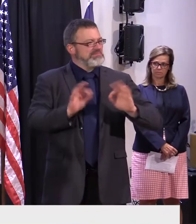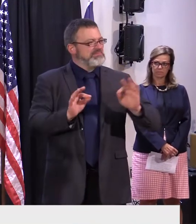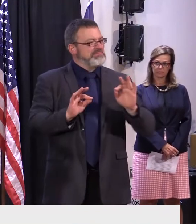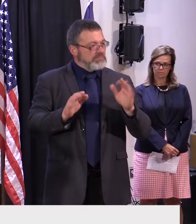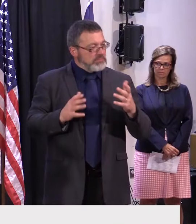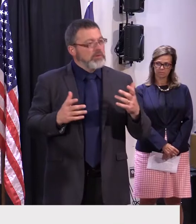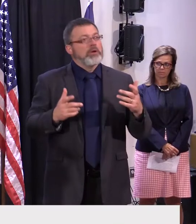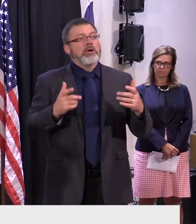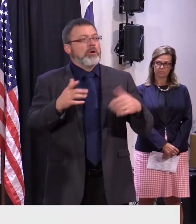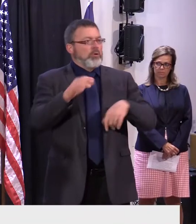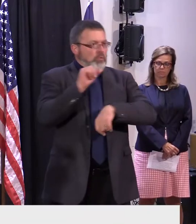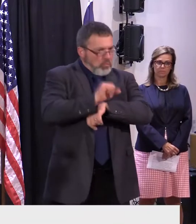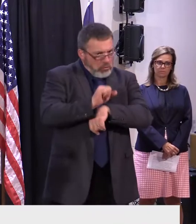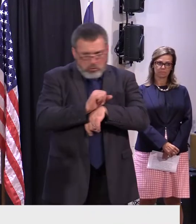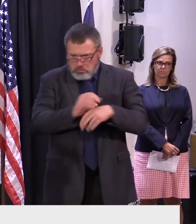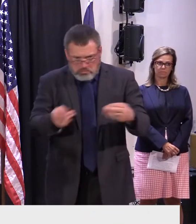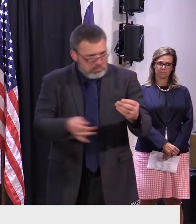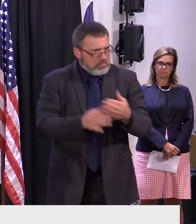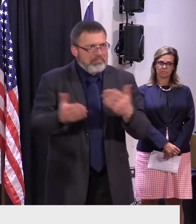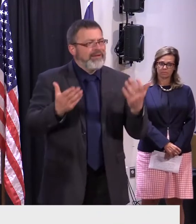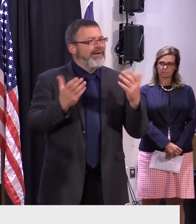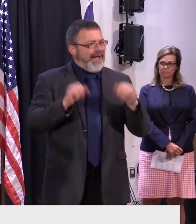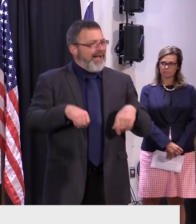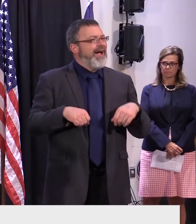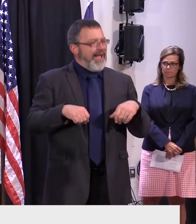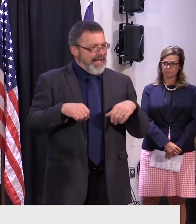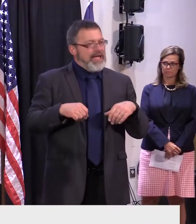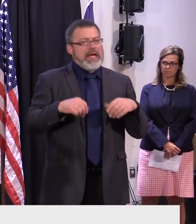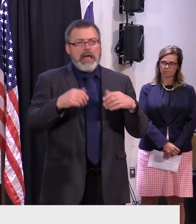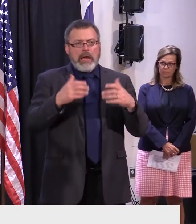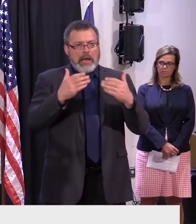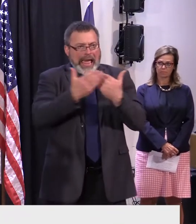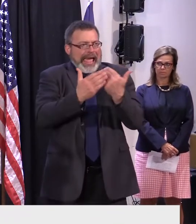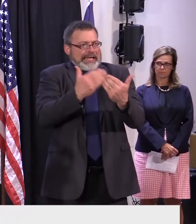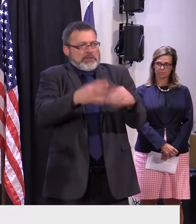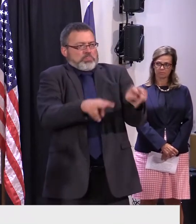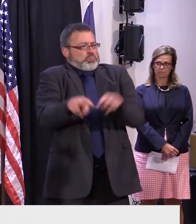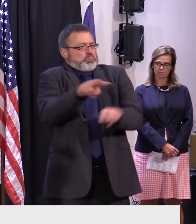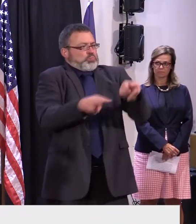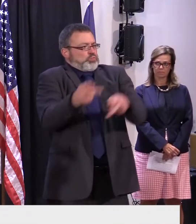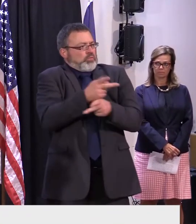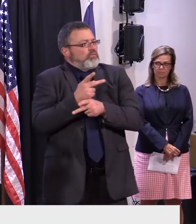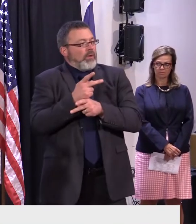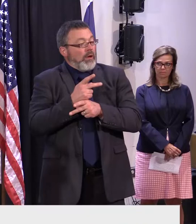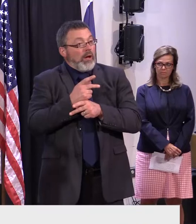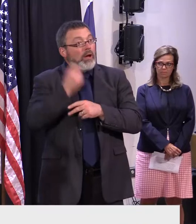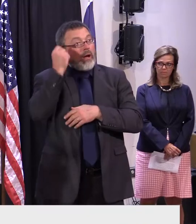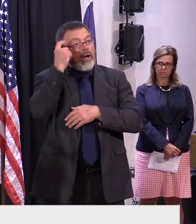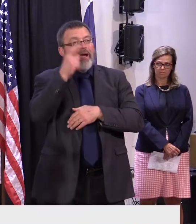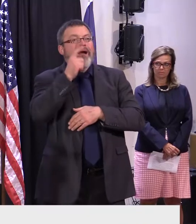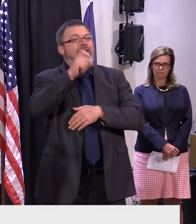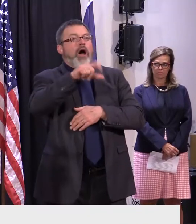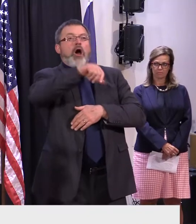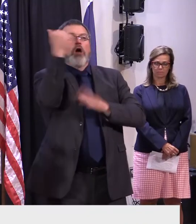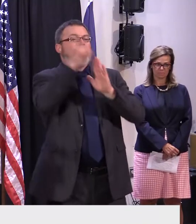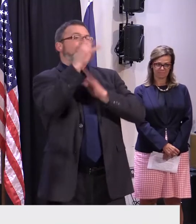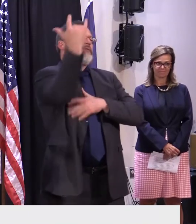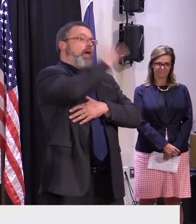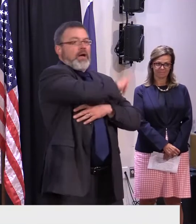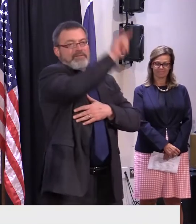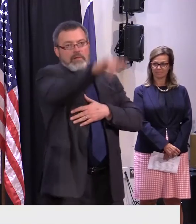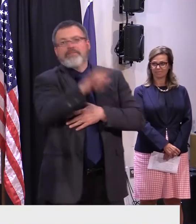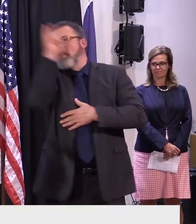and really oversee that. In Oklahoma, you'd have to, you know, jump through a few